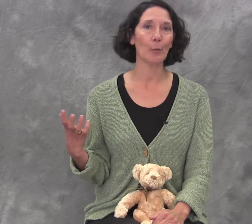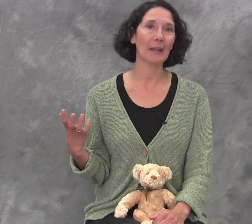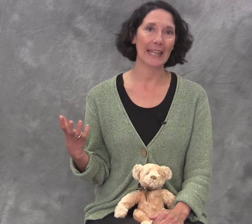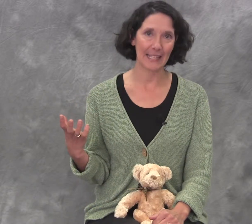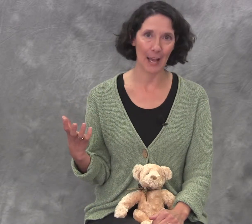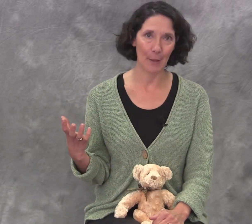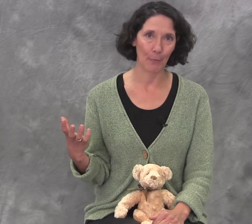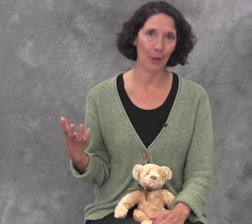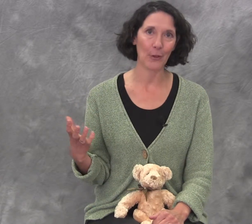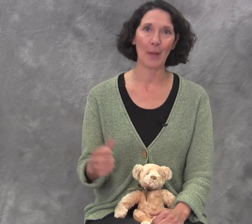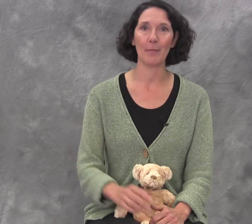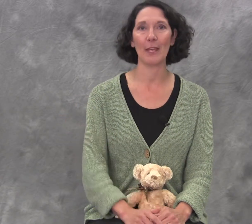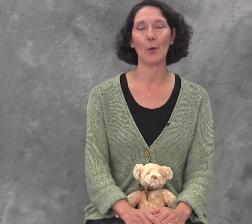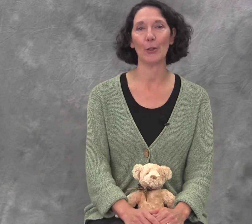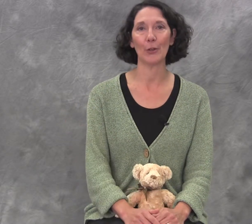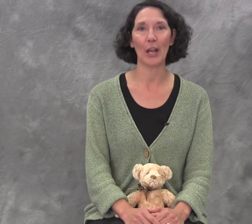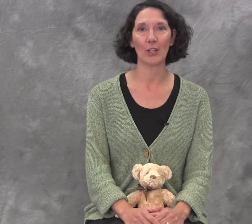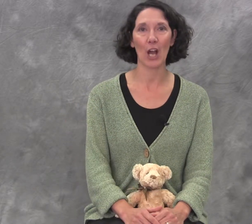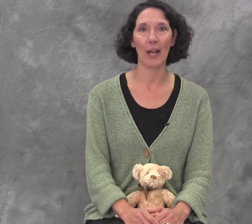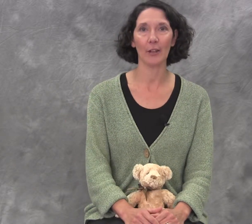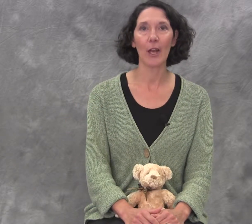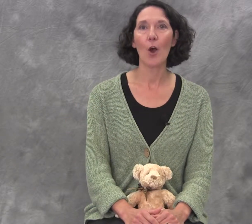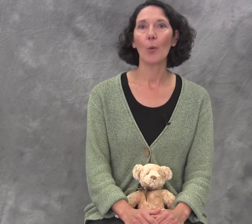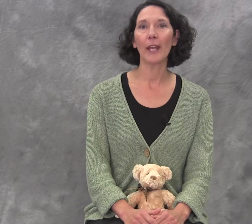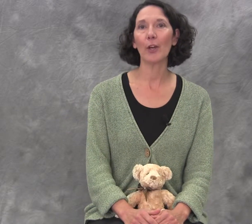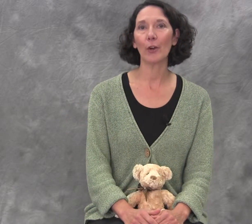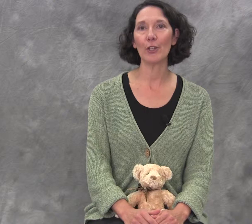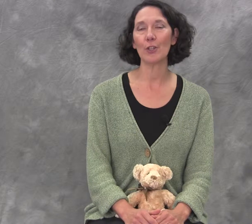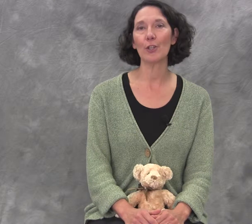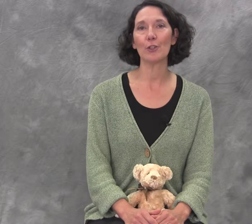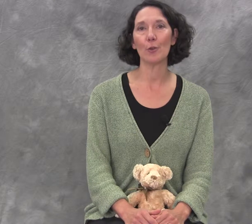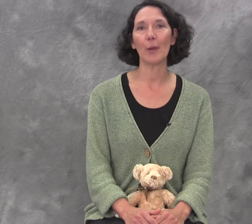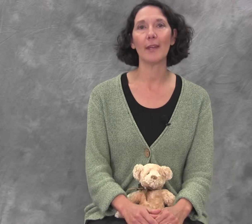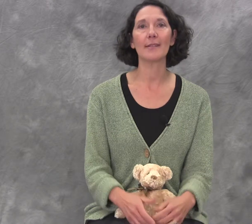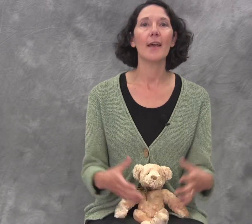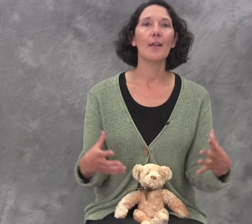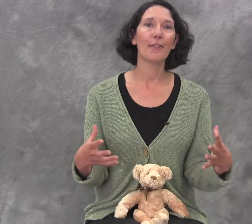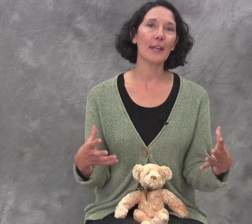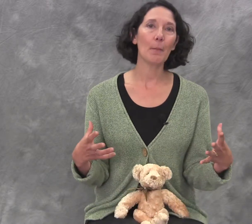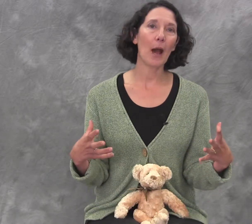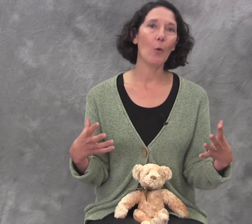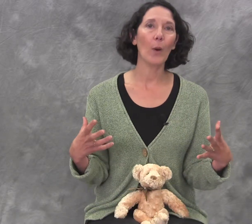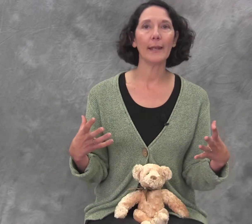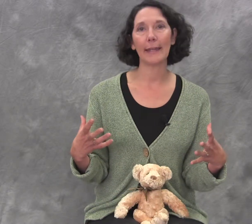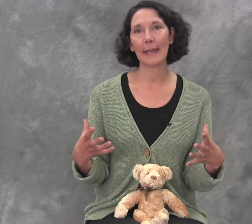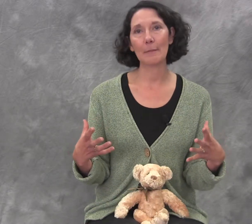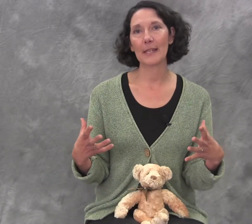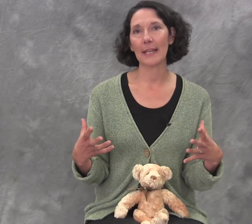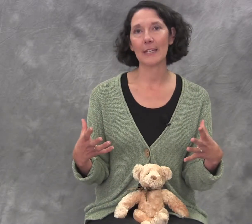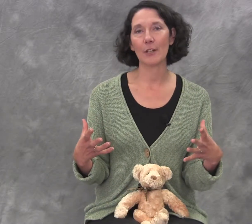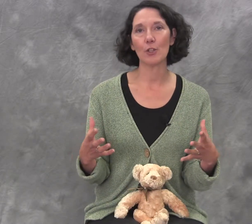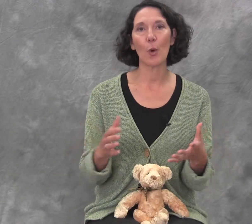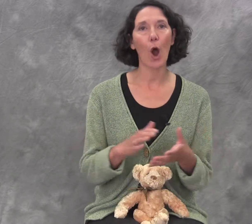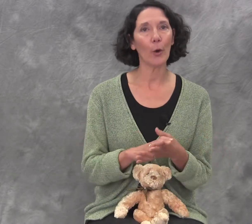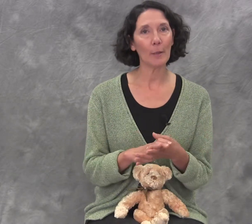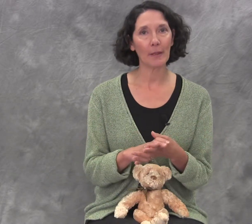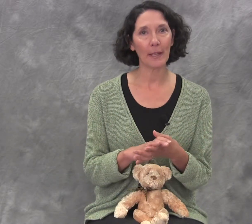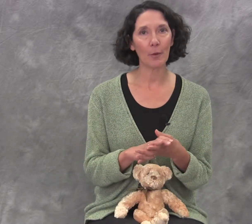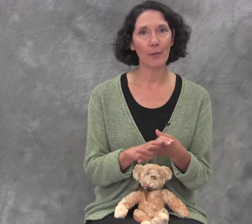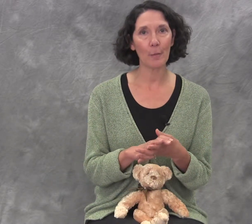playtime with your baby or your young child. What I encourage you to do is think about what games and activities you already play with